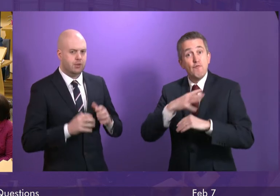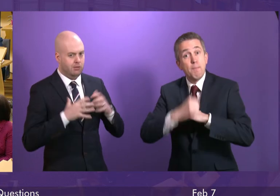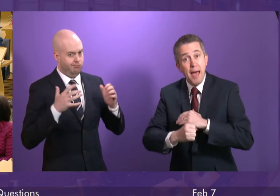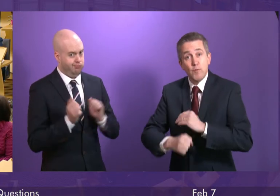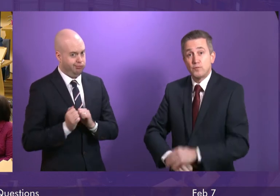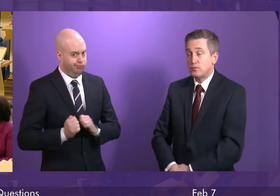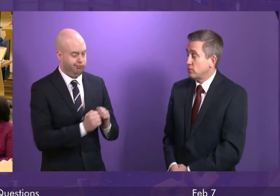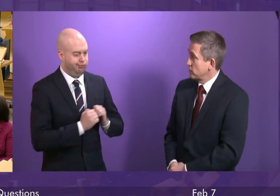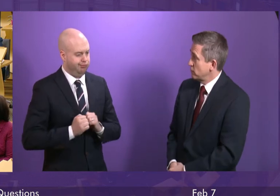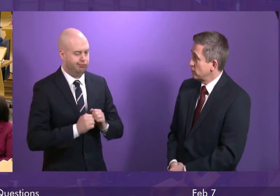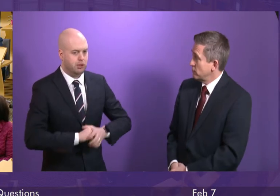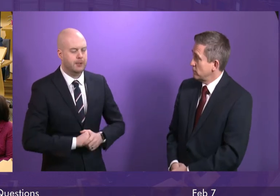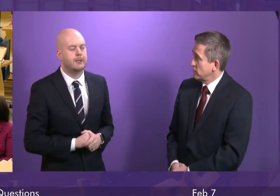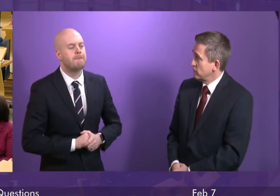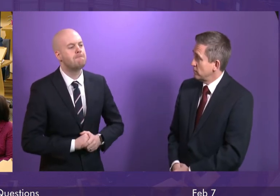Deputy First Minister.